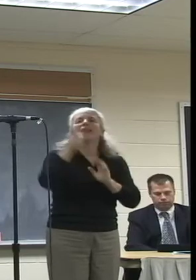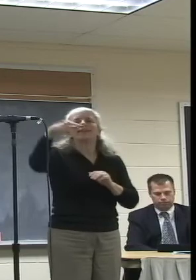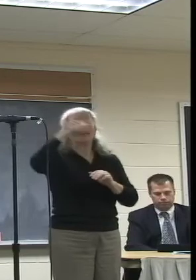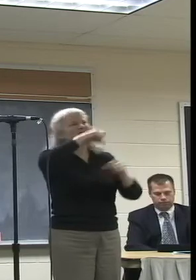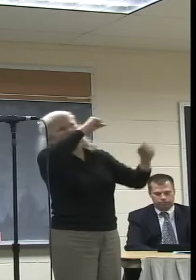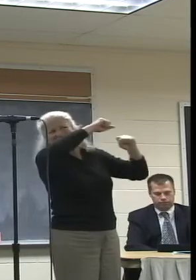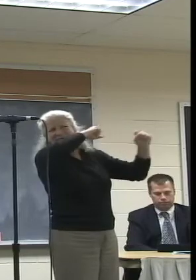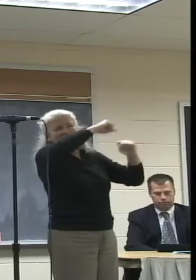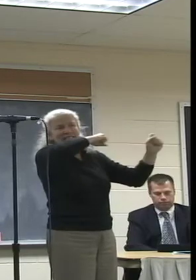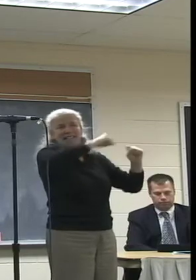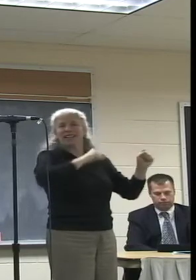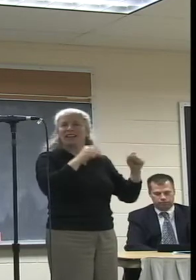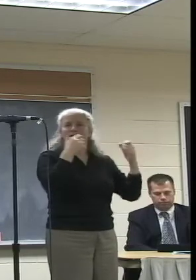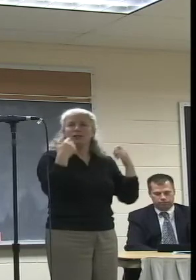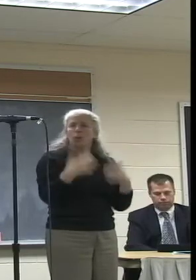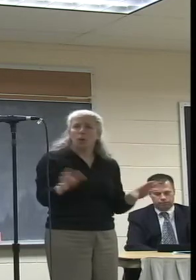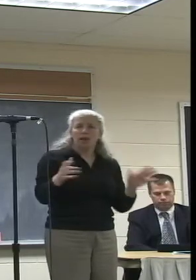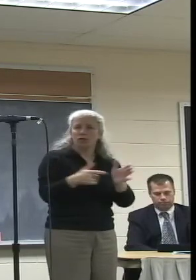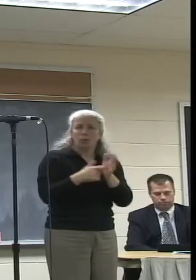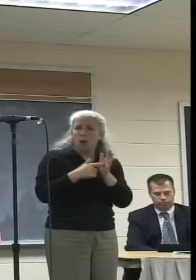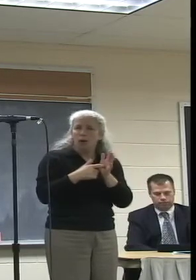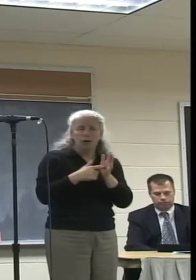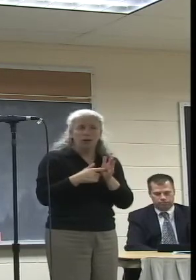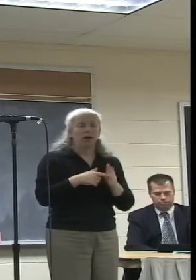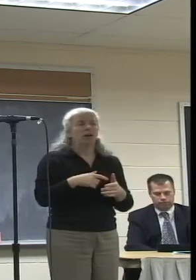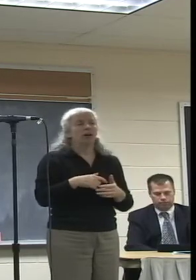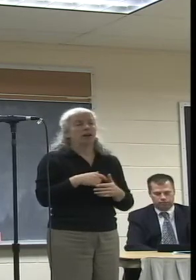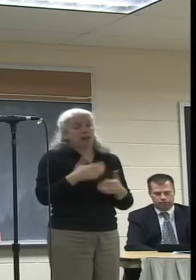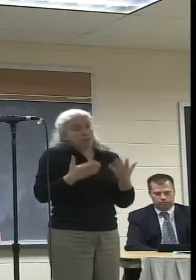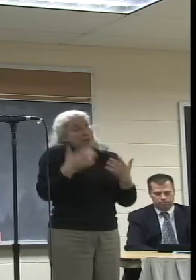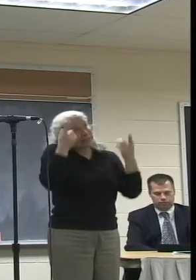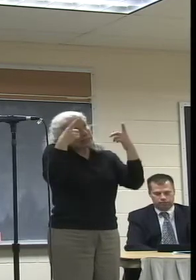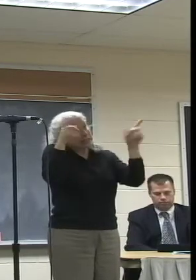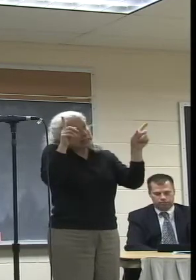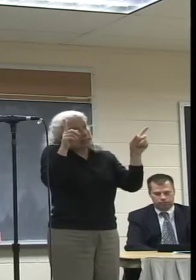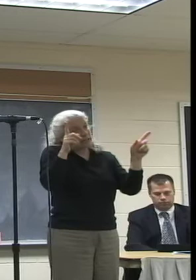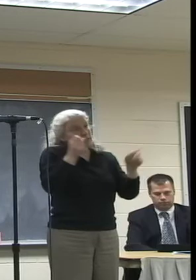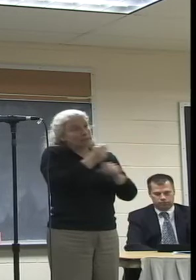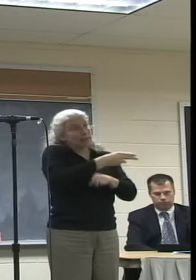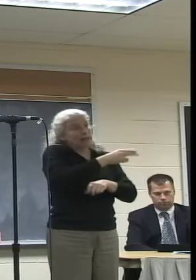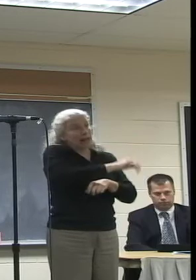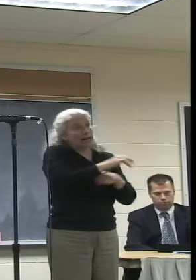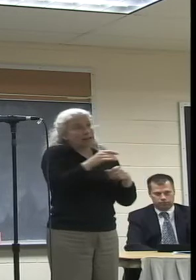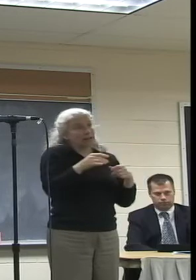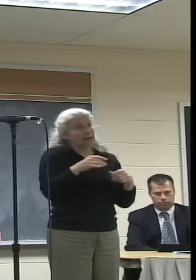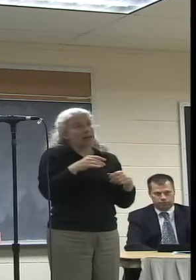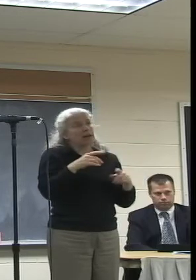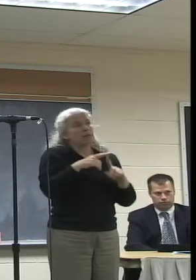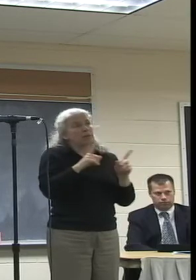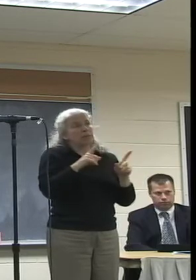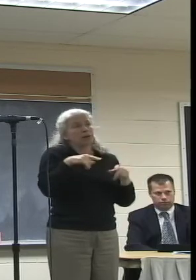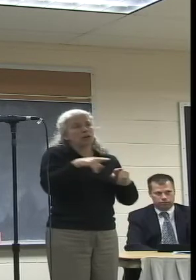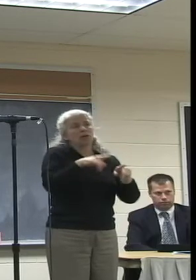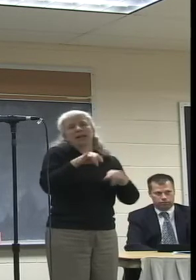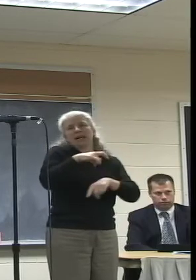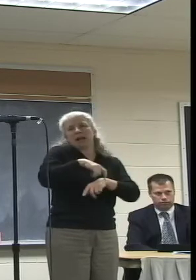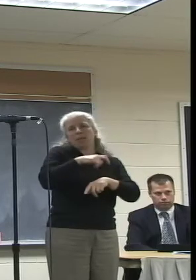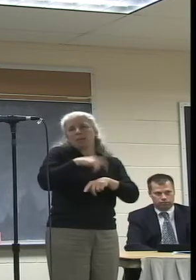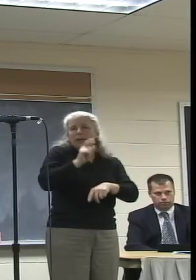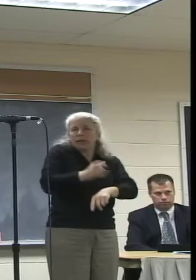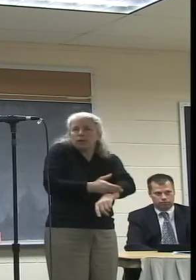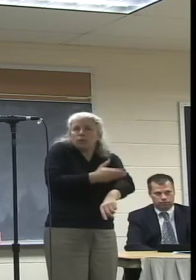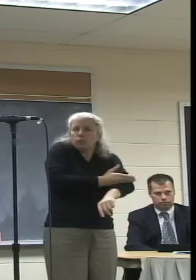this requirement for some time. And may succeed at some point. And in that time, we need to improve our